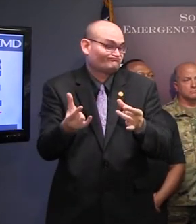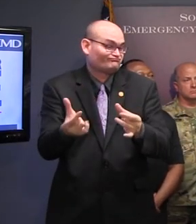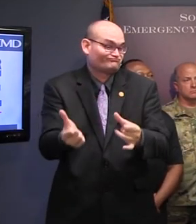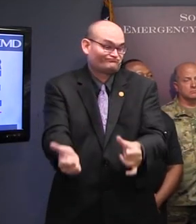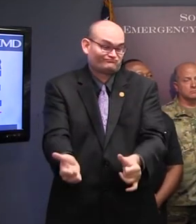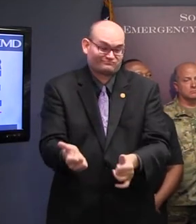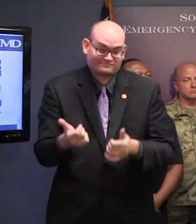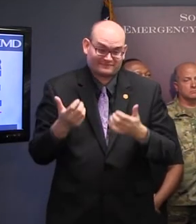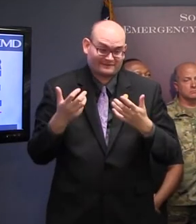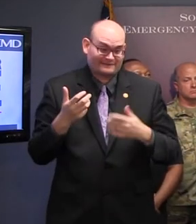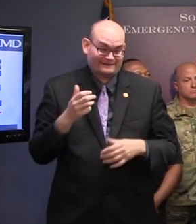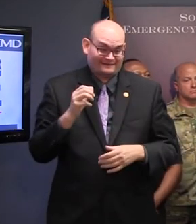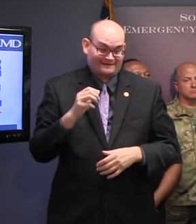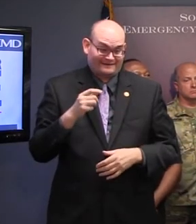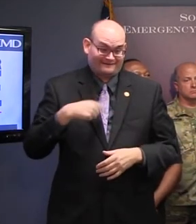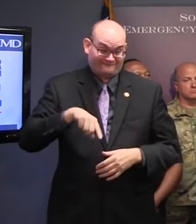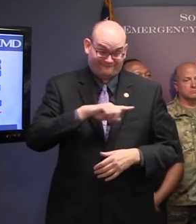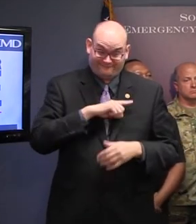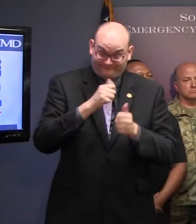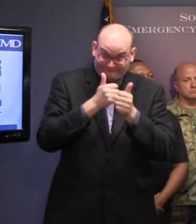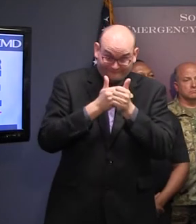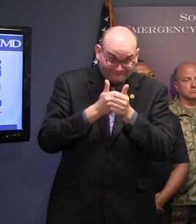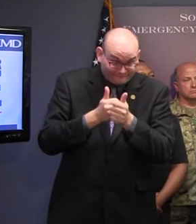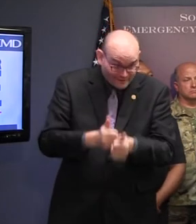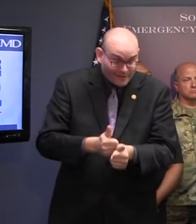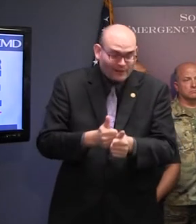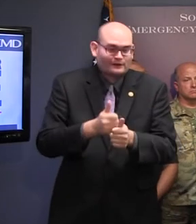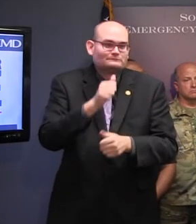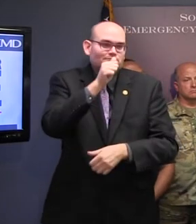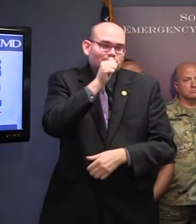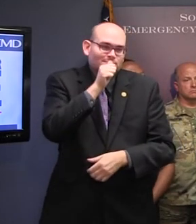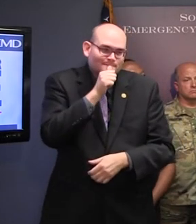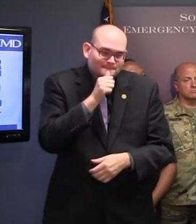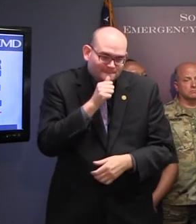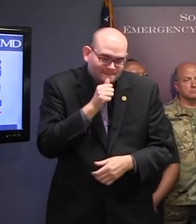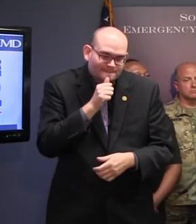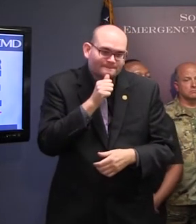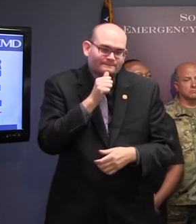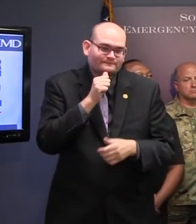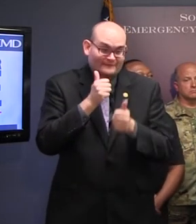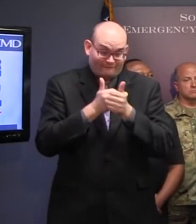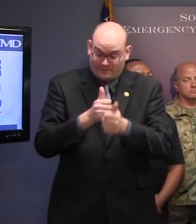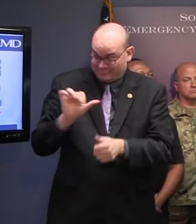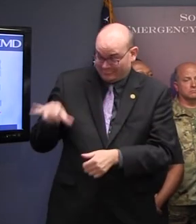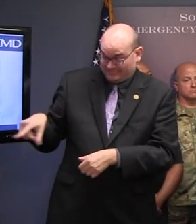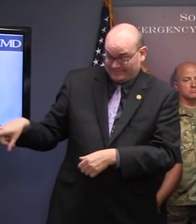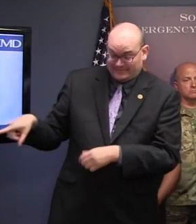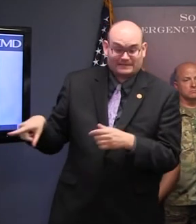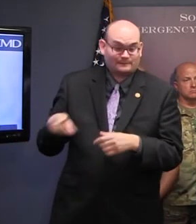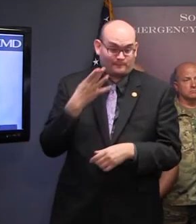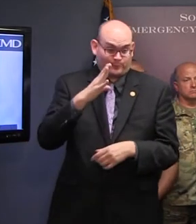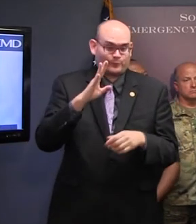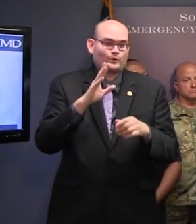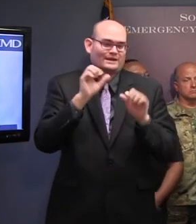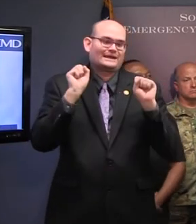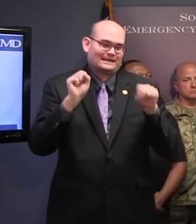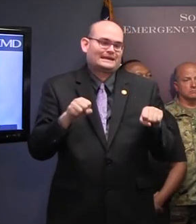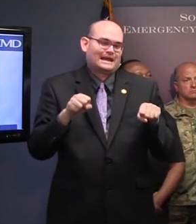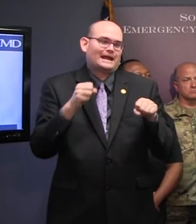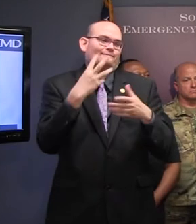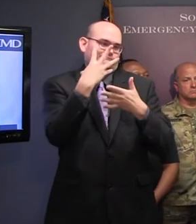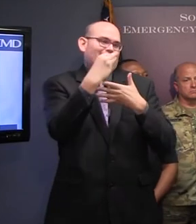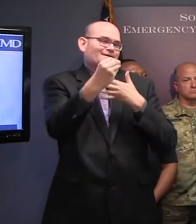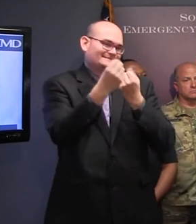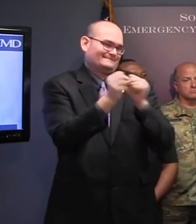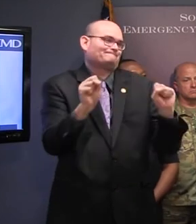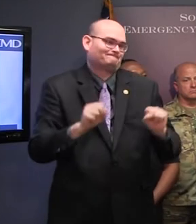and you'll still have to be a little patient even on all of those roads, a lot of them, be patient and follow those signs,